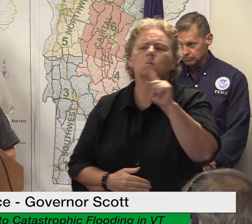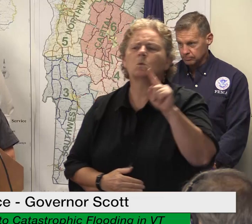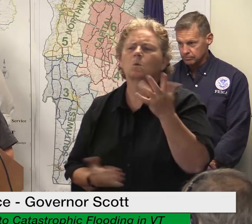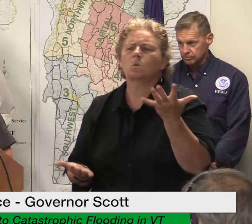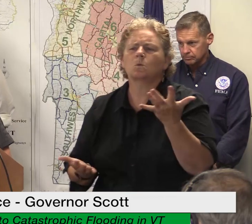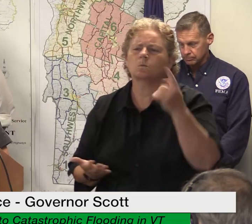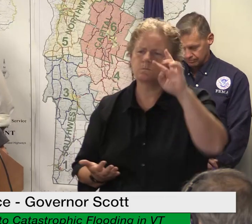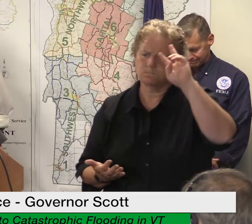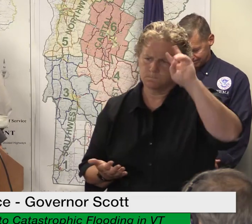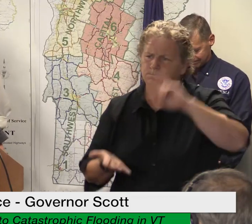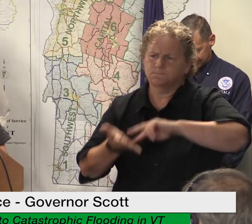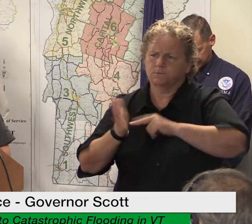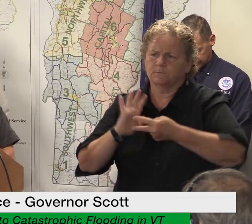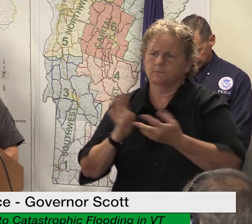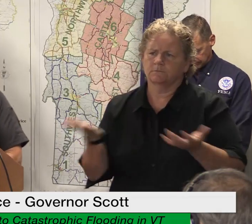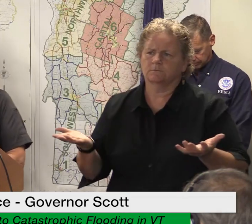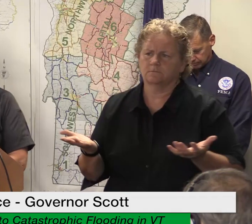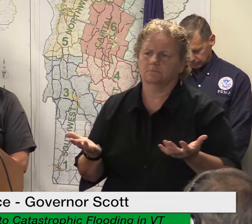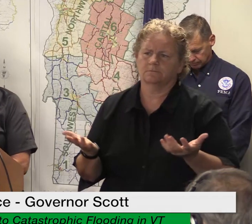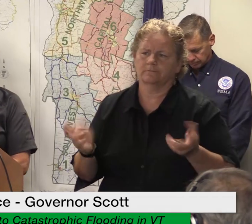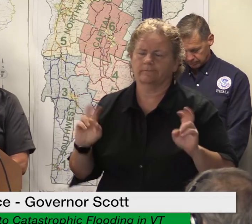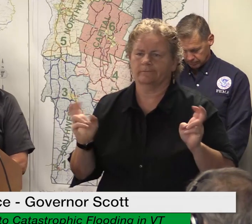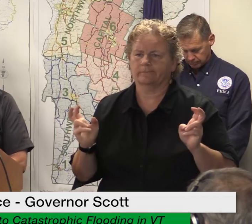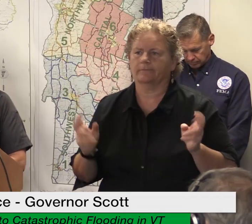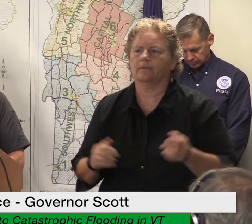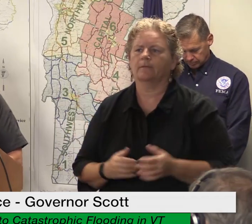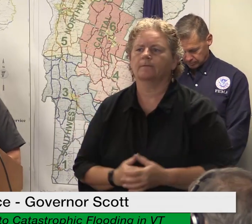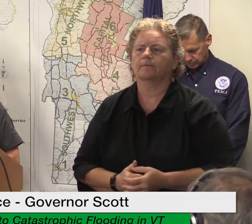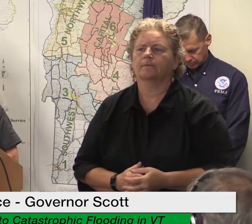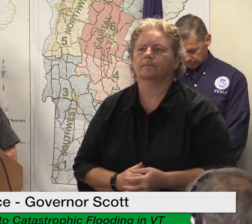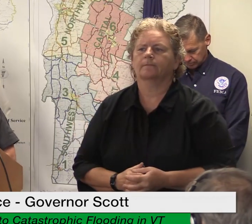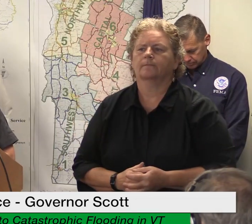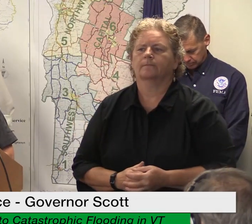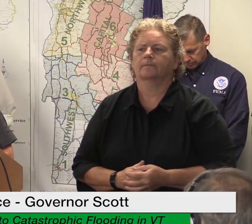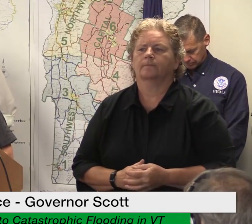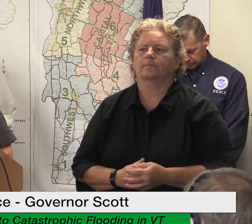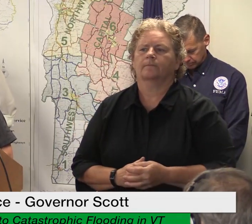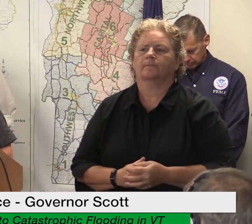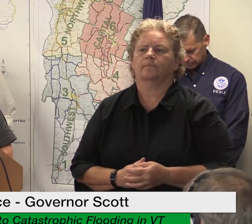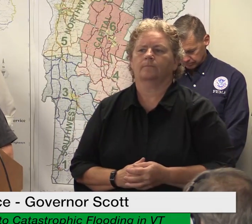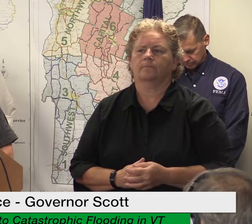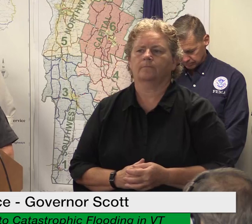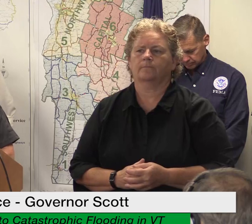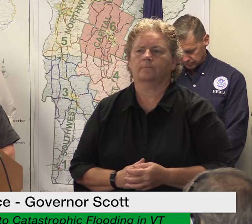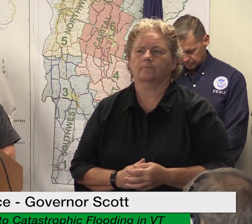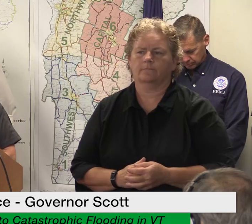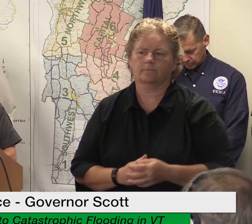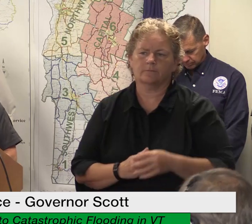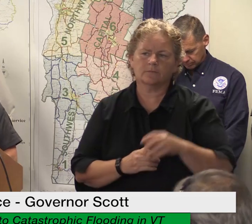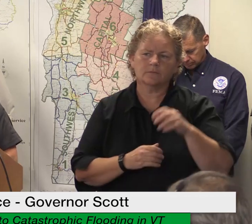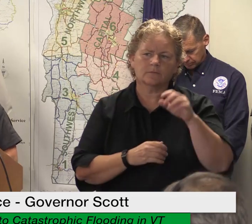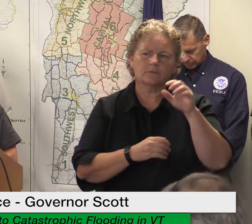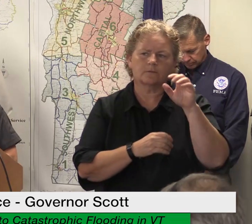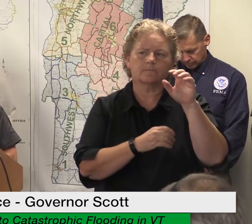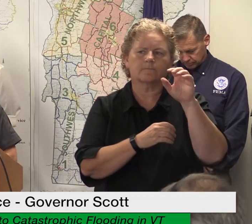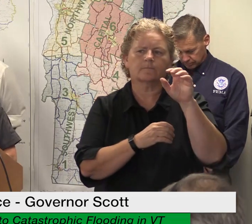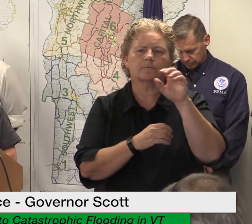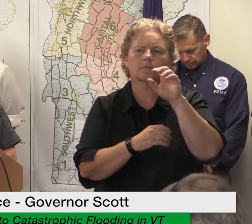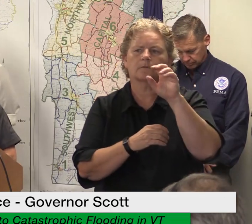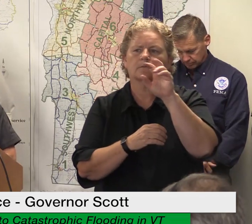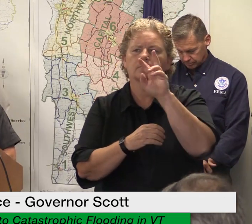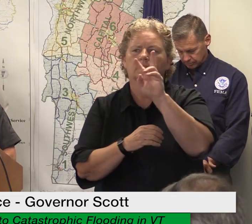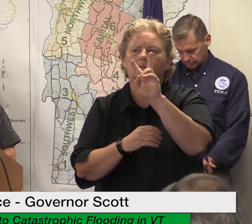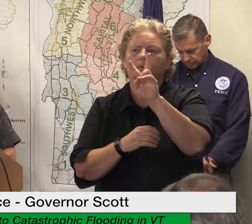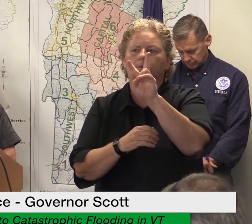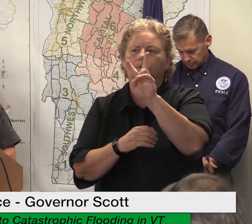short show and tell as we shifted from emergency operations to initial recovery work 211 showed a backlog of